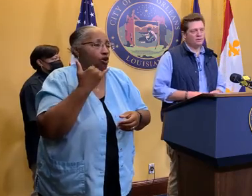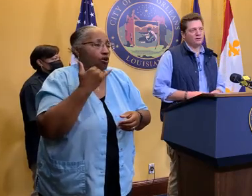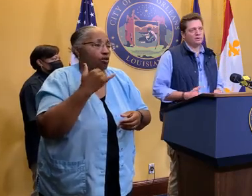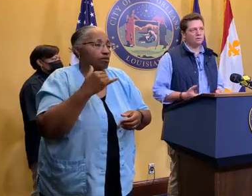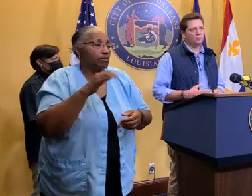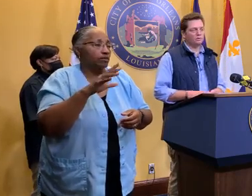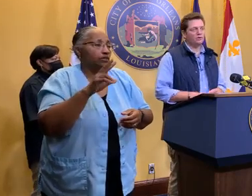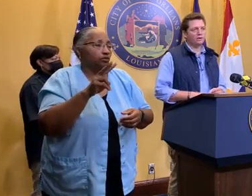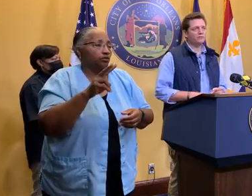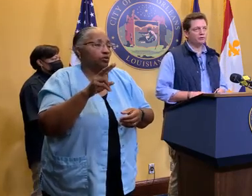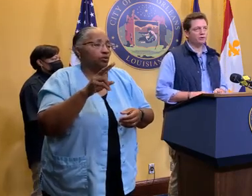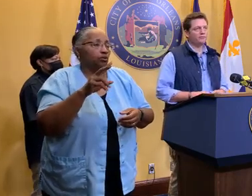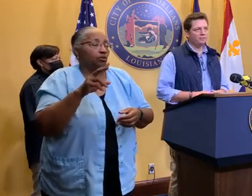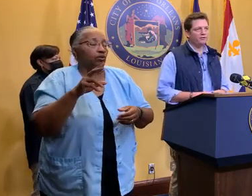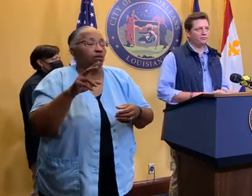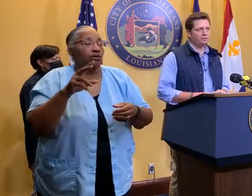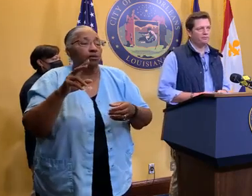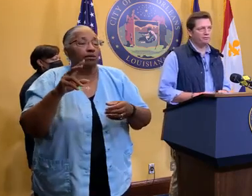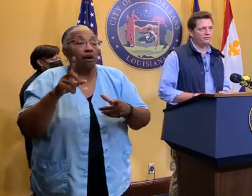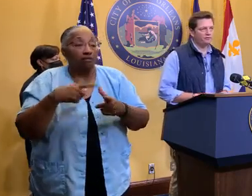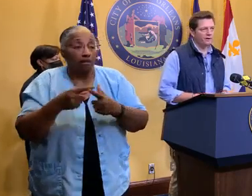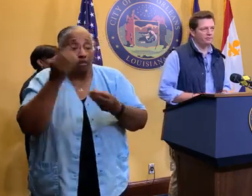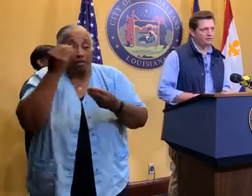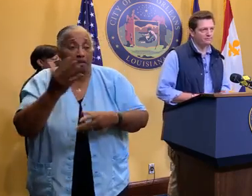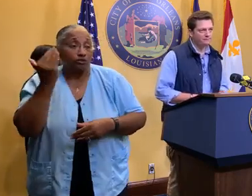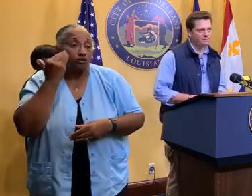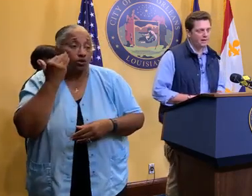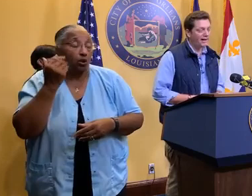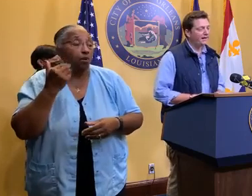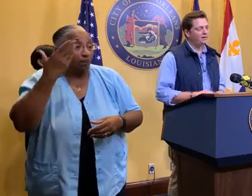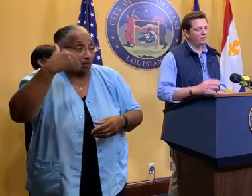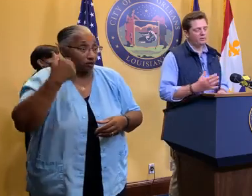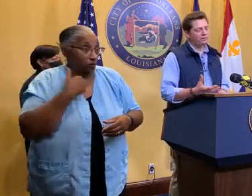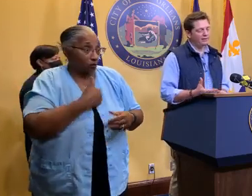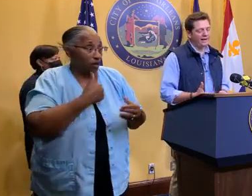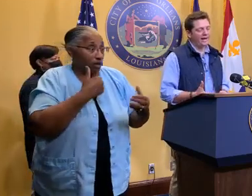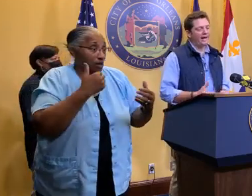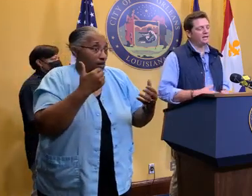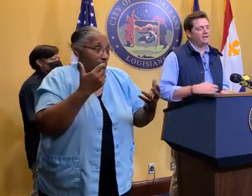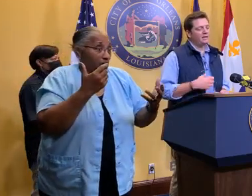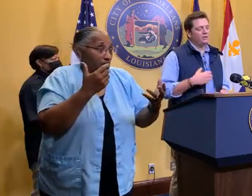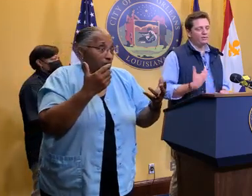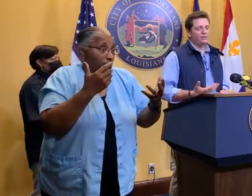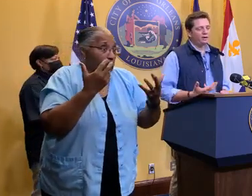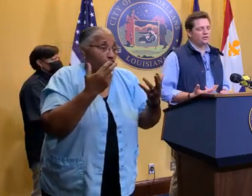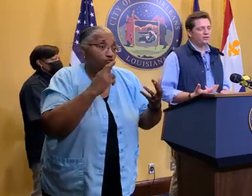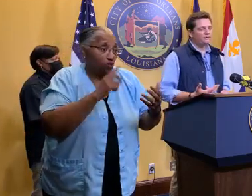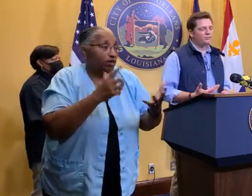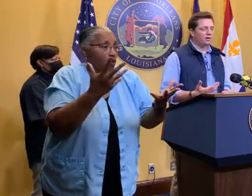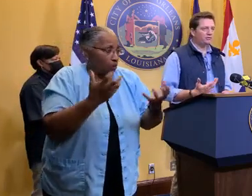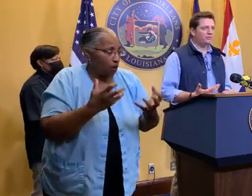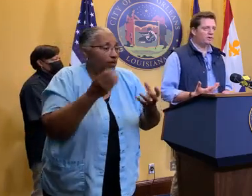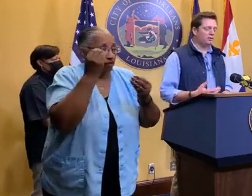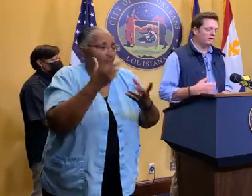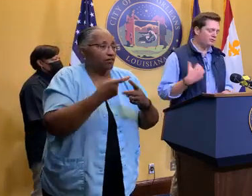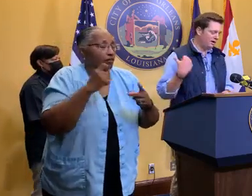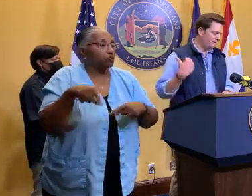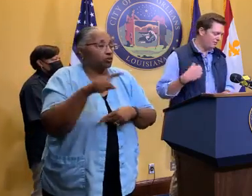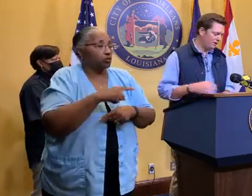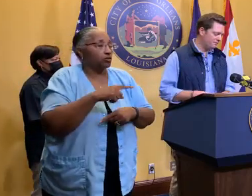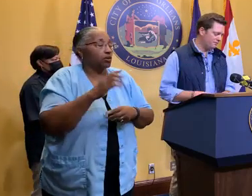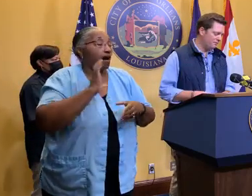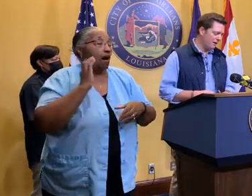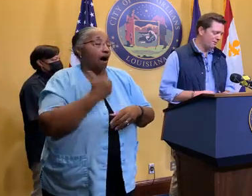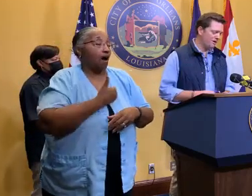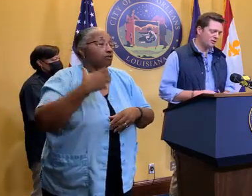that's, you know, we're looking for good information from folks whose time is on. And, if I can't add one thing, our chief of Parks and Parkways,